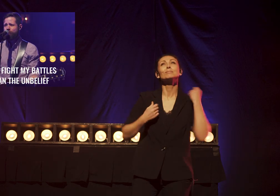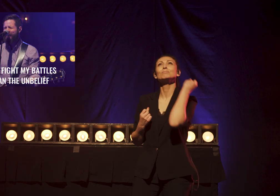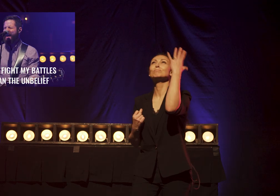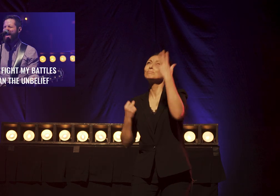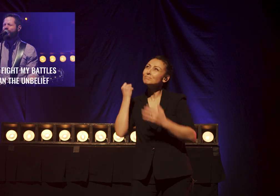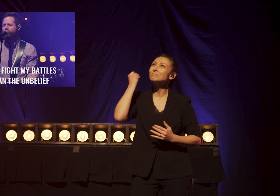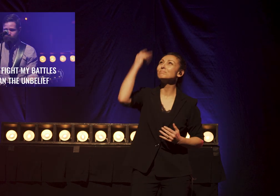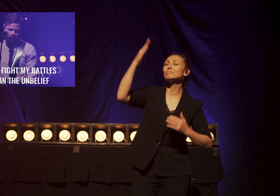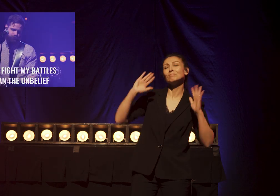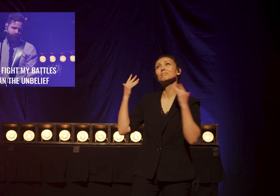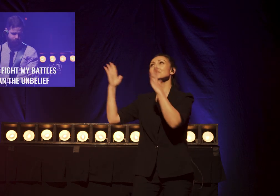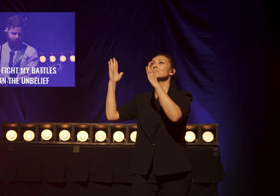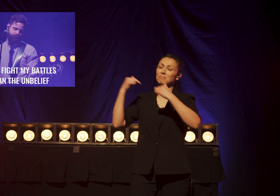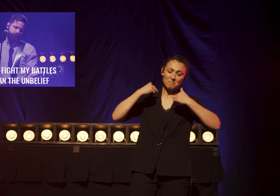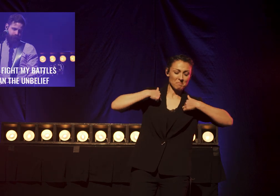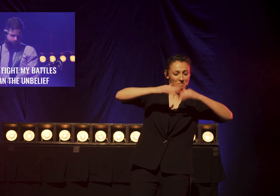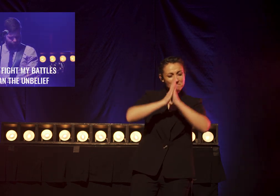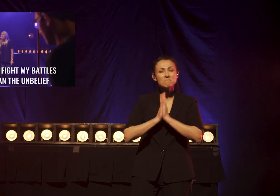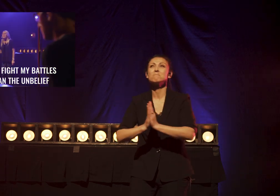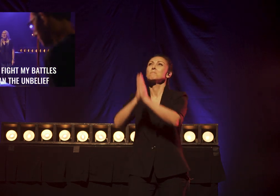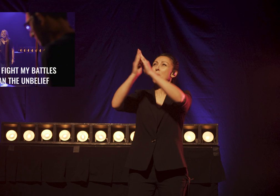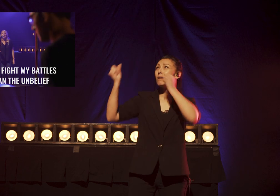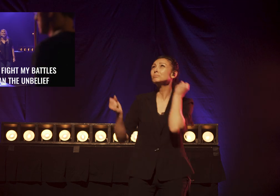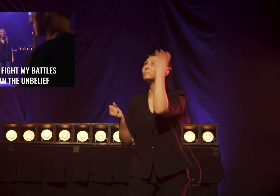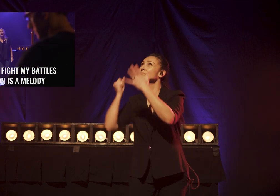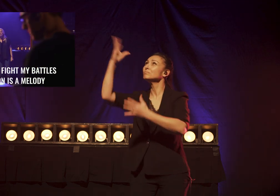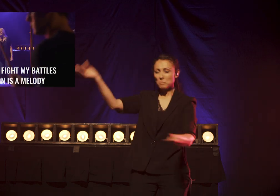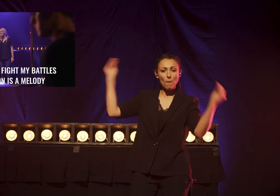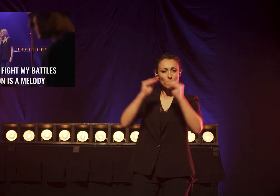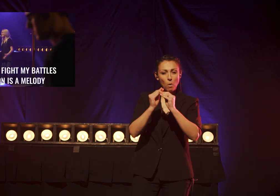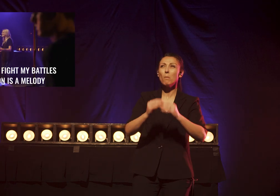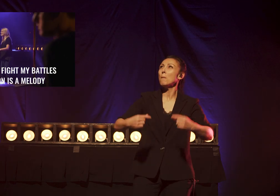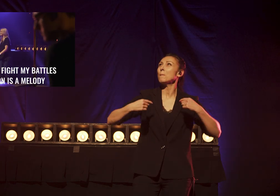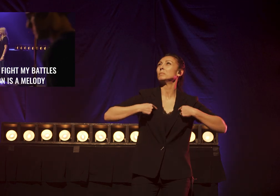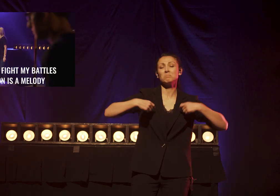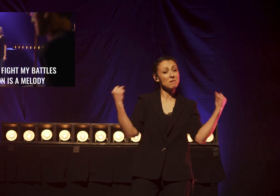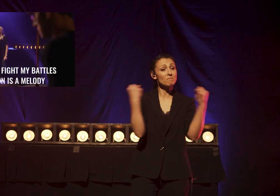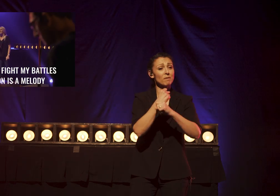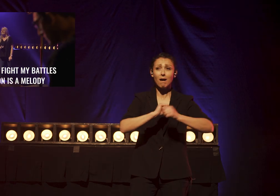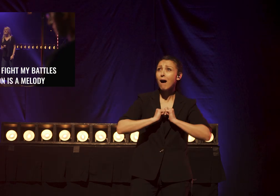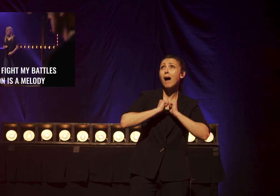battles Come on comes to fight for me This is how I fight my battles